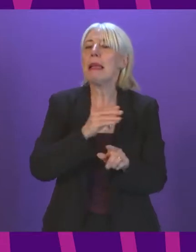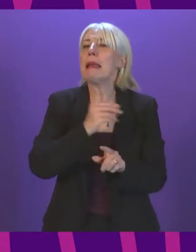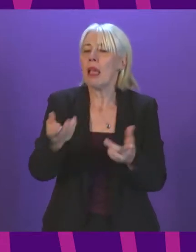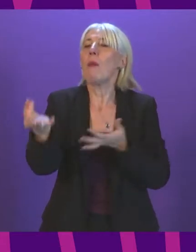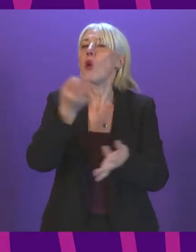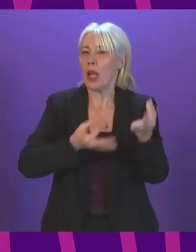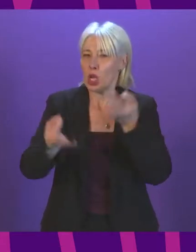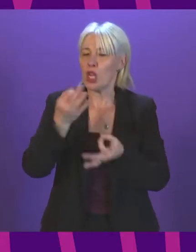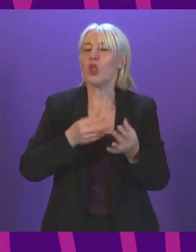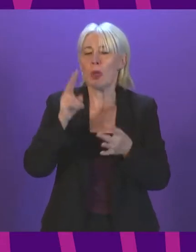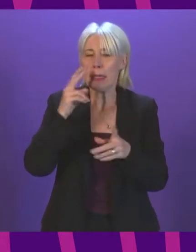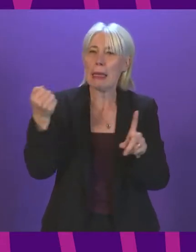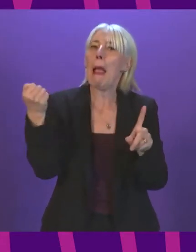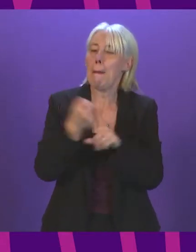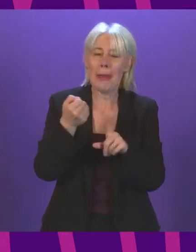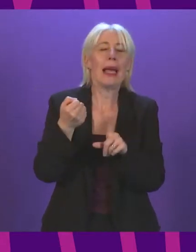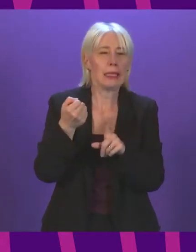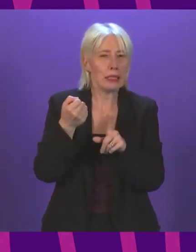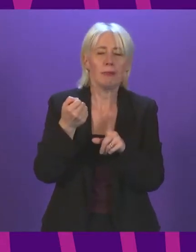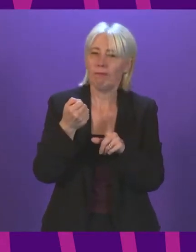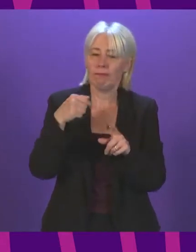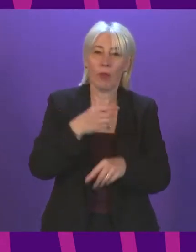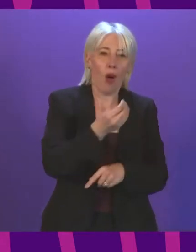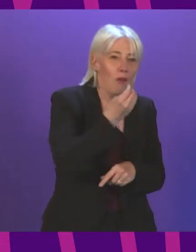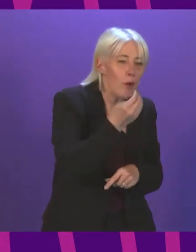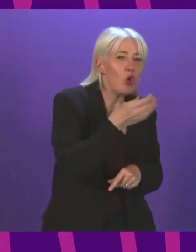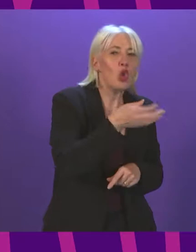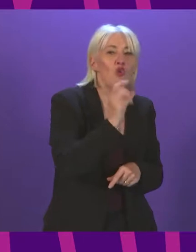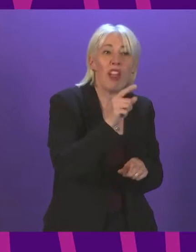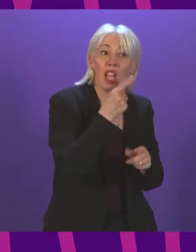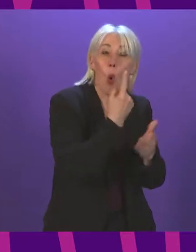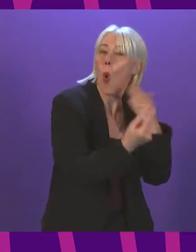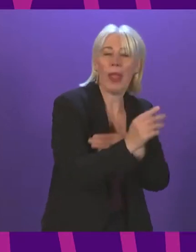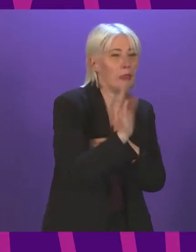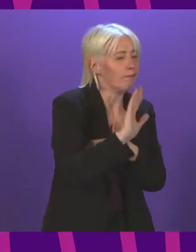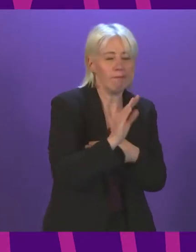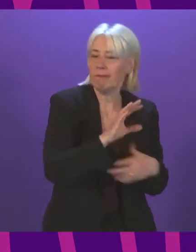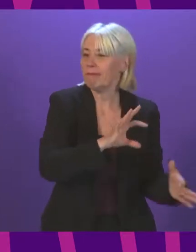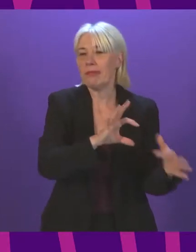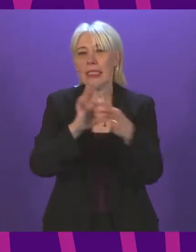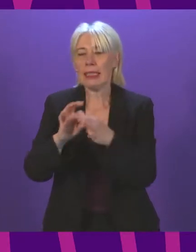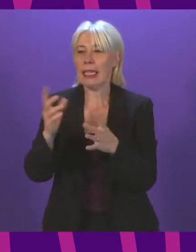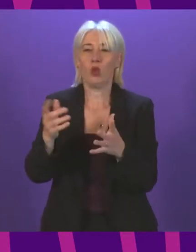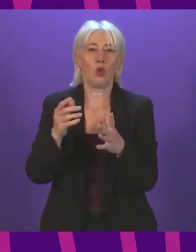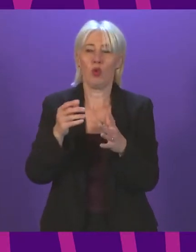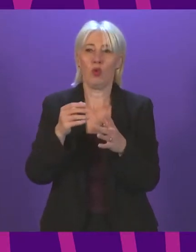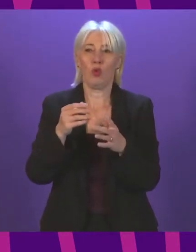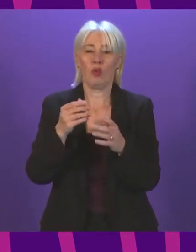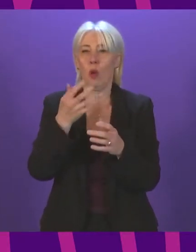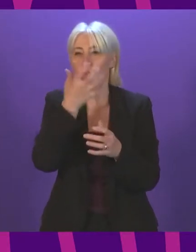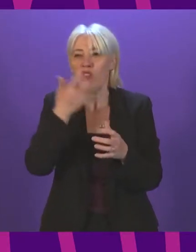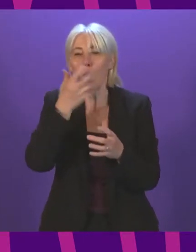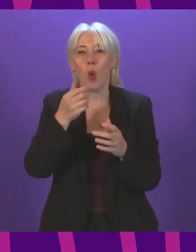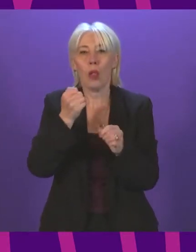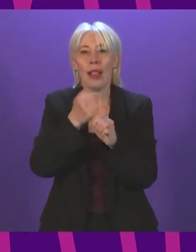we have seen today, we can see the impact not just within the food and drink sector, but in relation to fuel poverty and